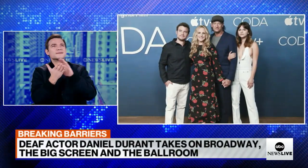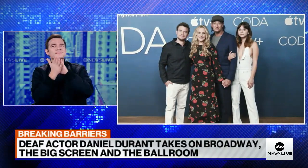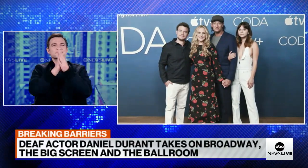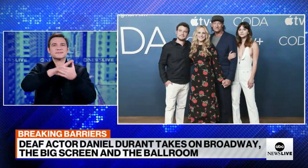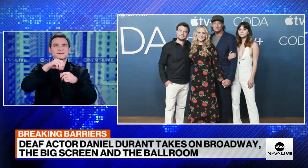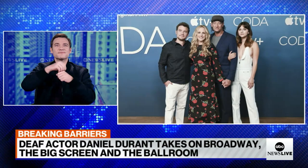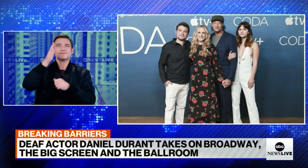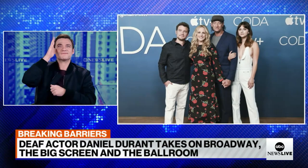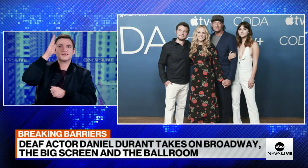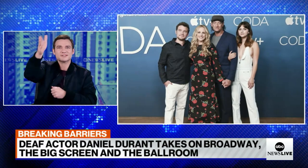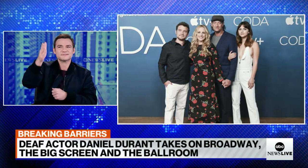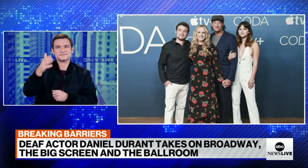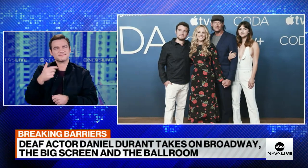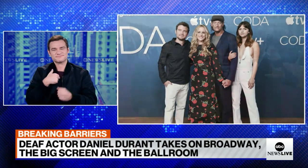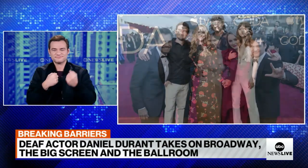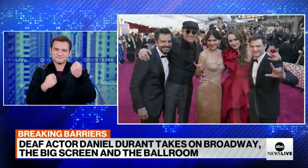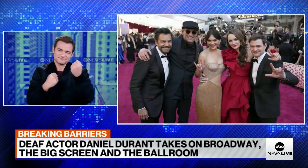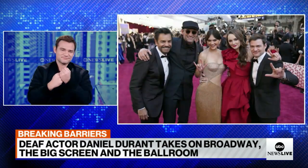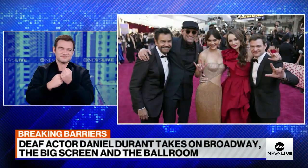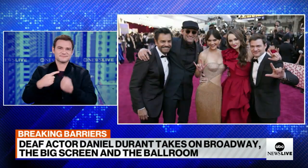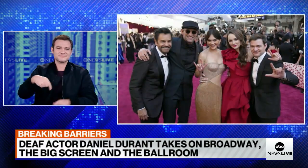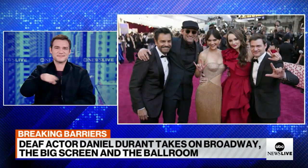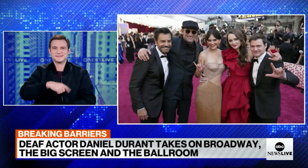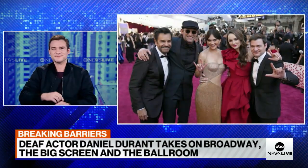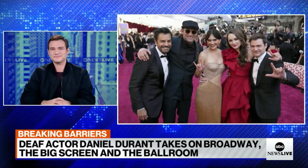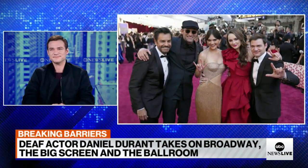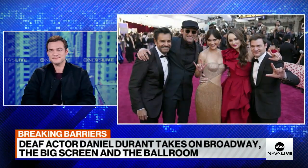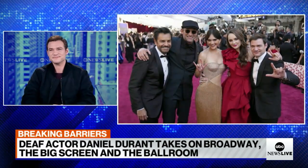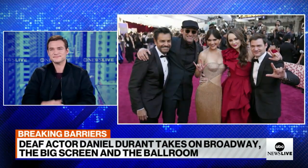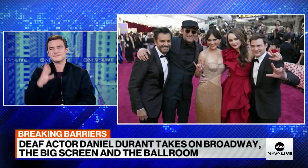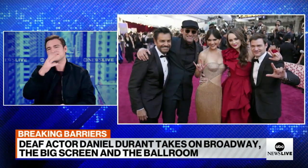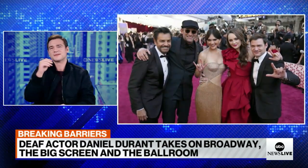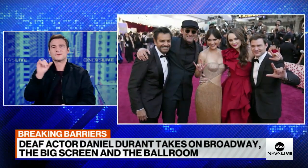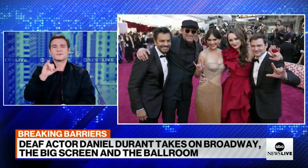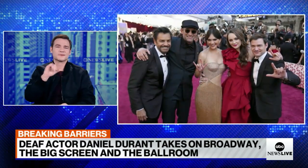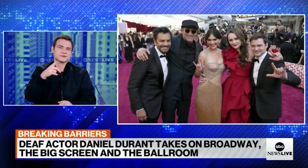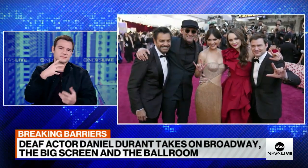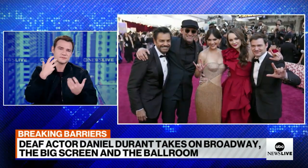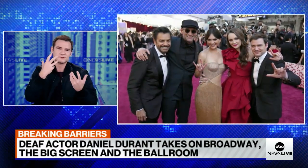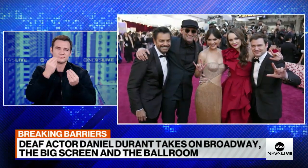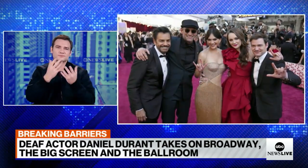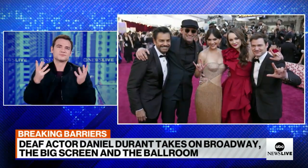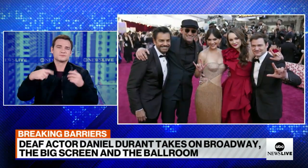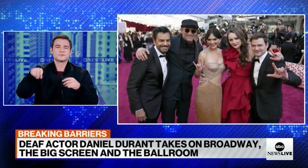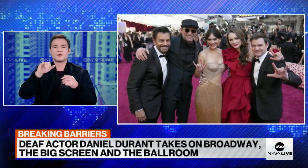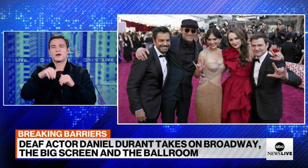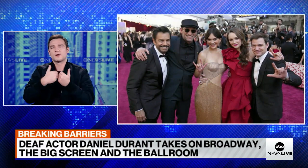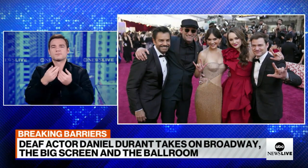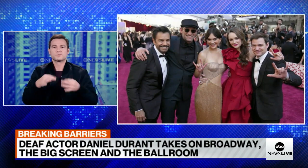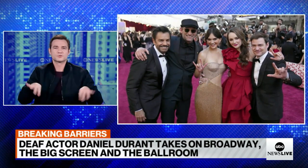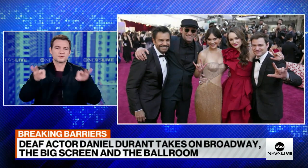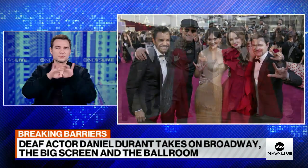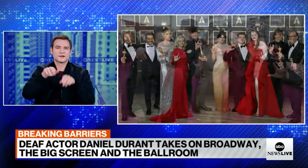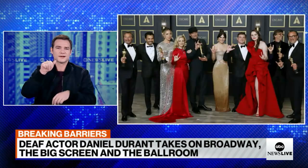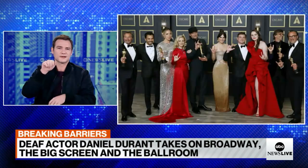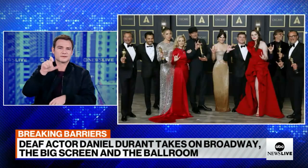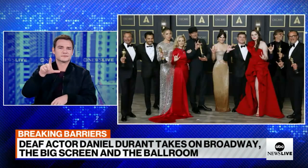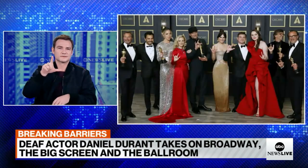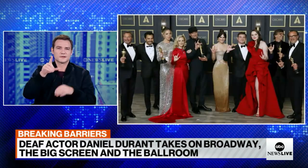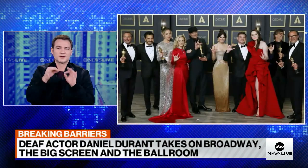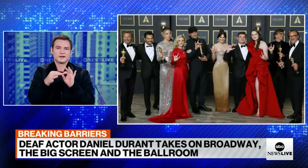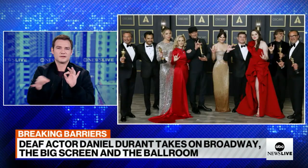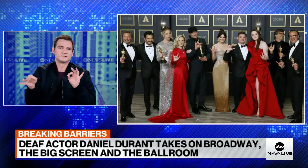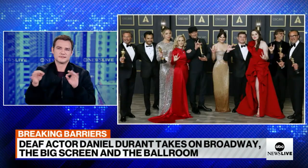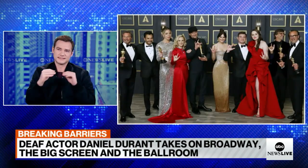chase their dreams and become whatever they want to be. I support them. And also, I just want to let you guys know how